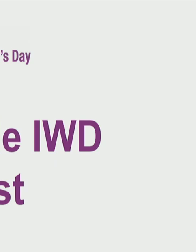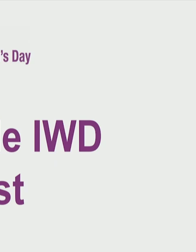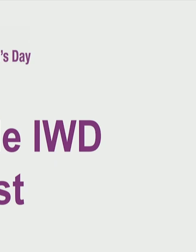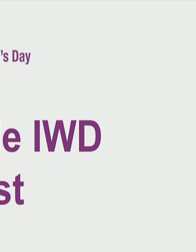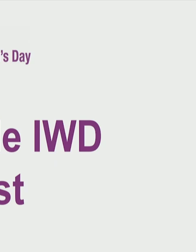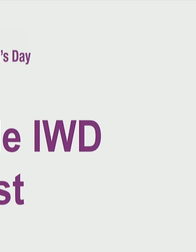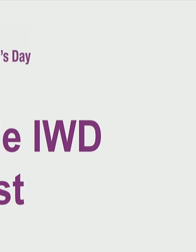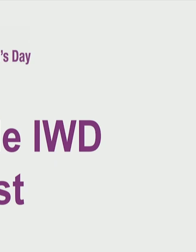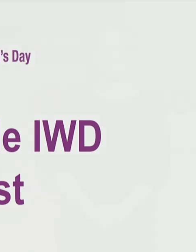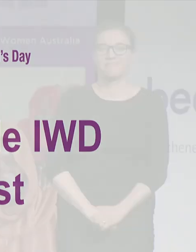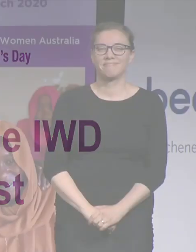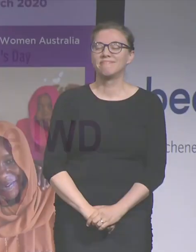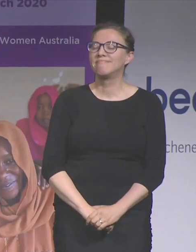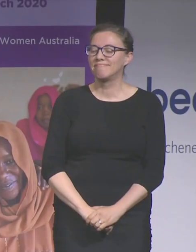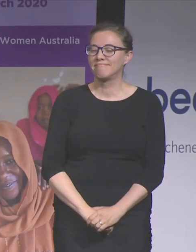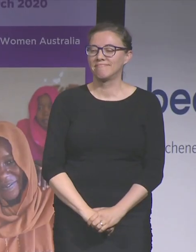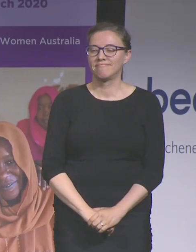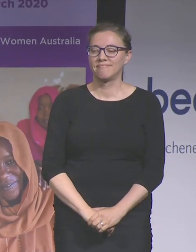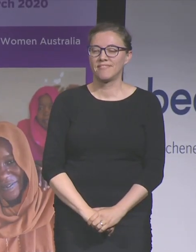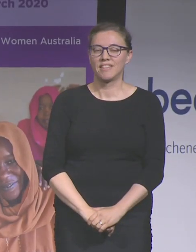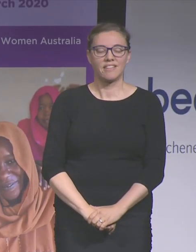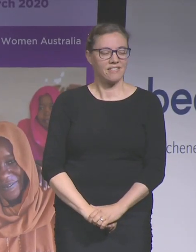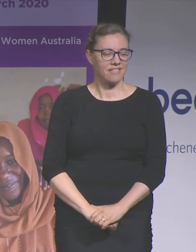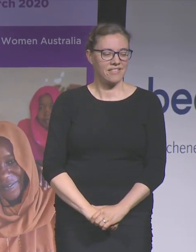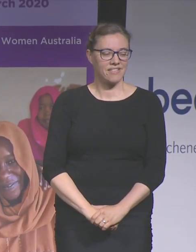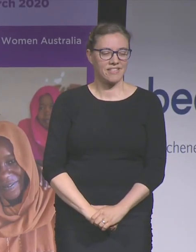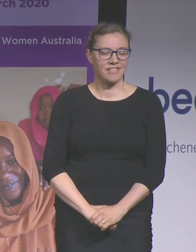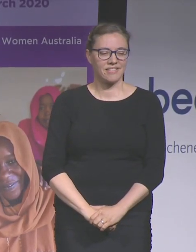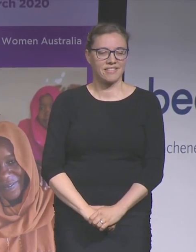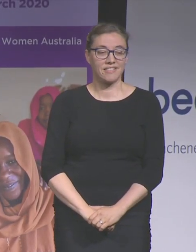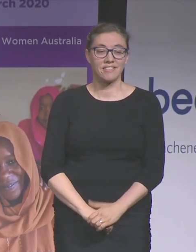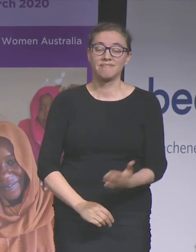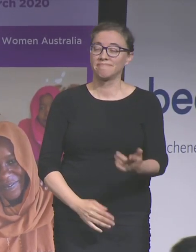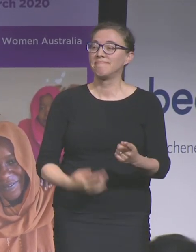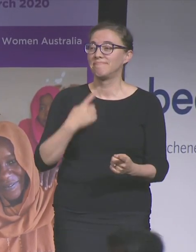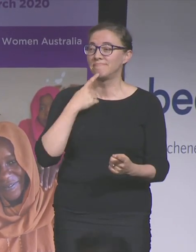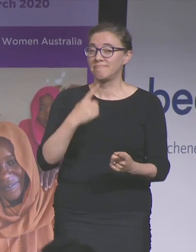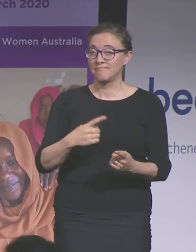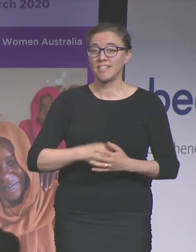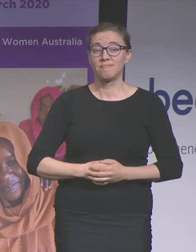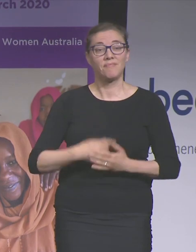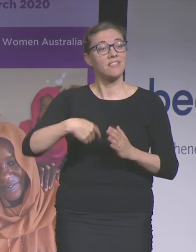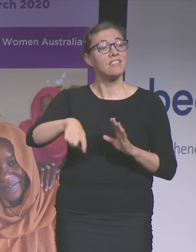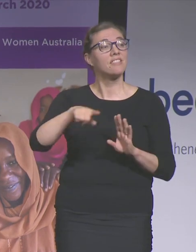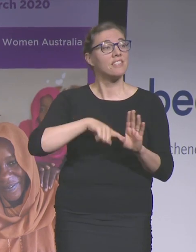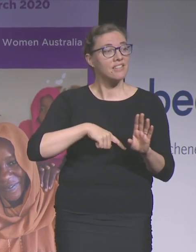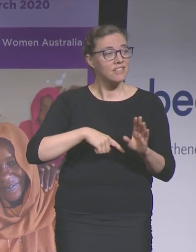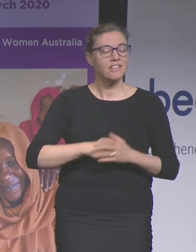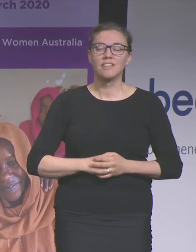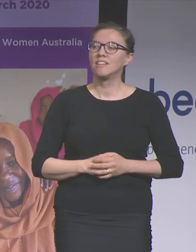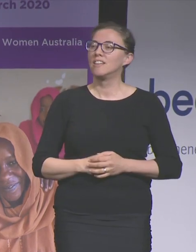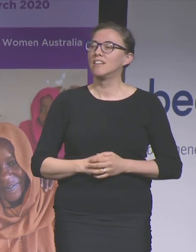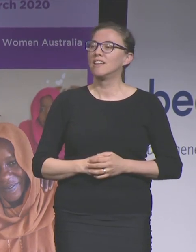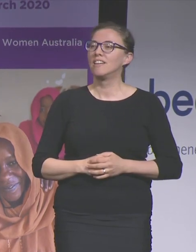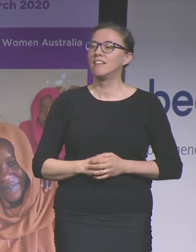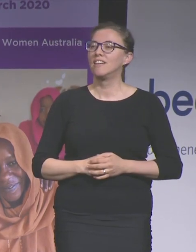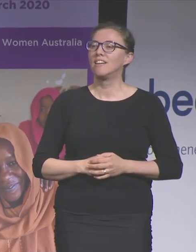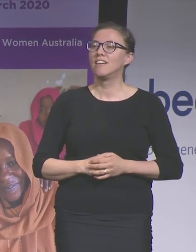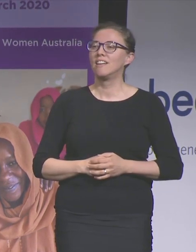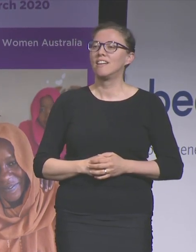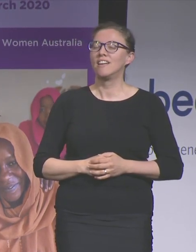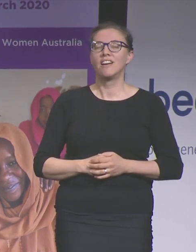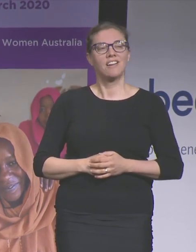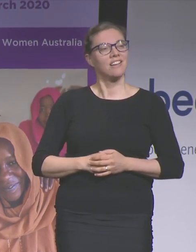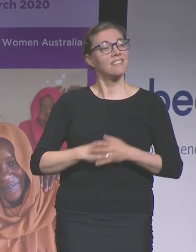Thank you to Senator Wong. Well, as she mentioned, this year we welcome to join us in celebrating International